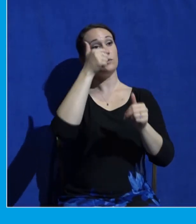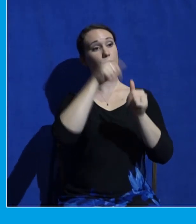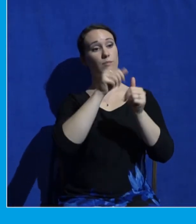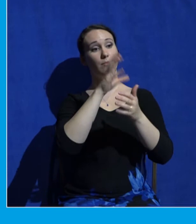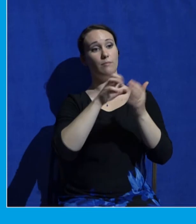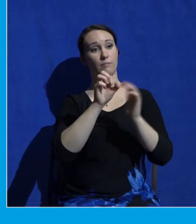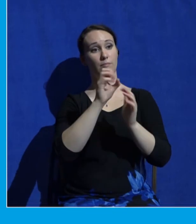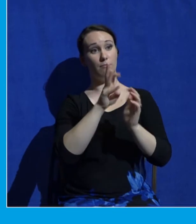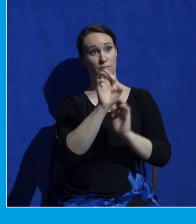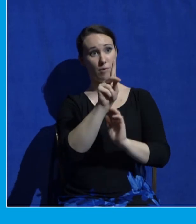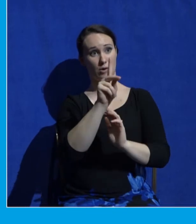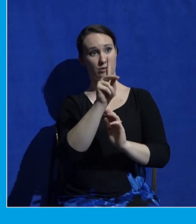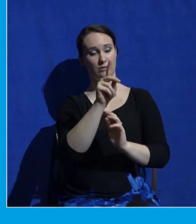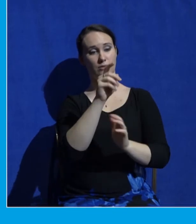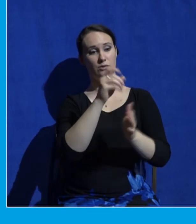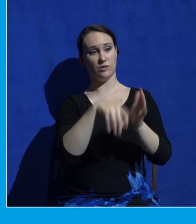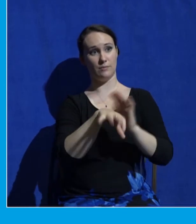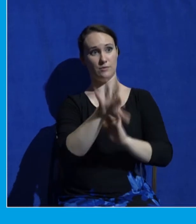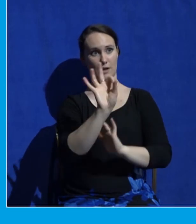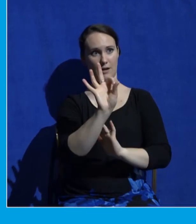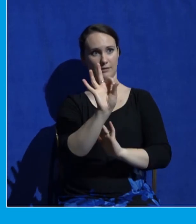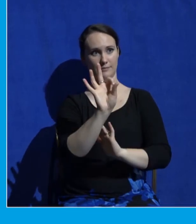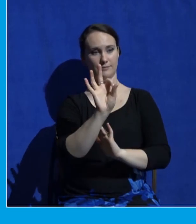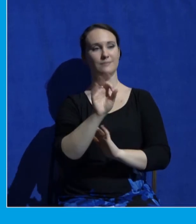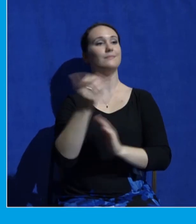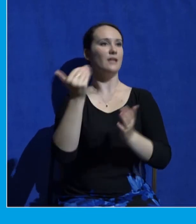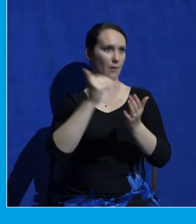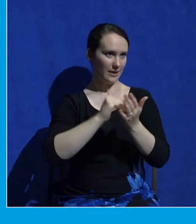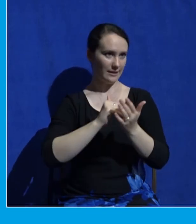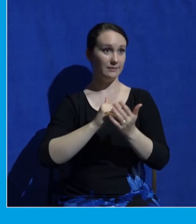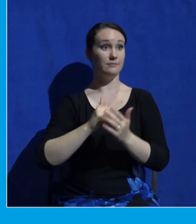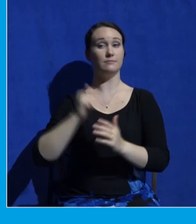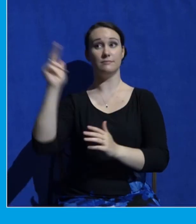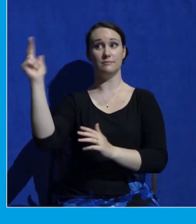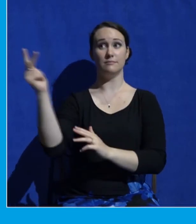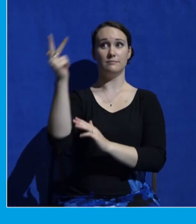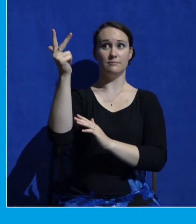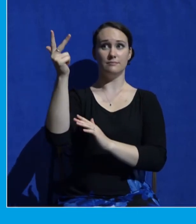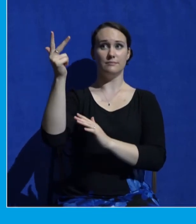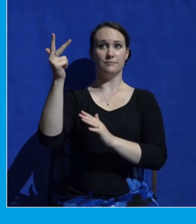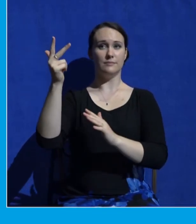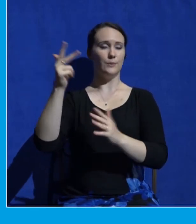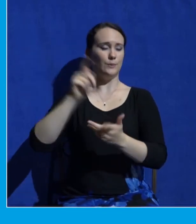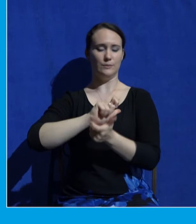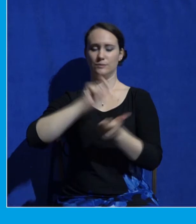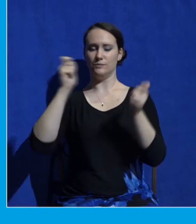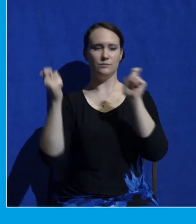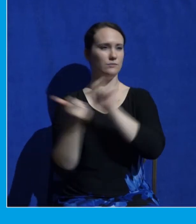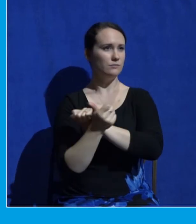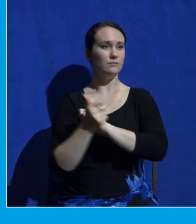when Elijah and Moses are talking with Jesus before Peter interrupts them.